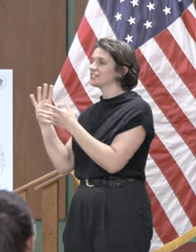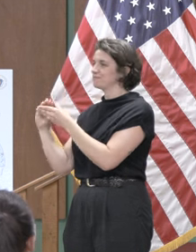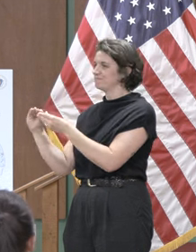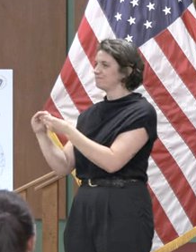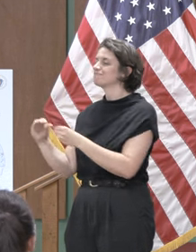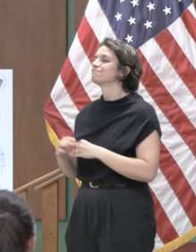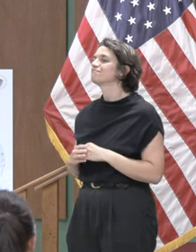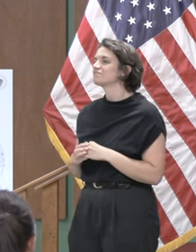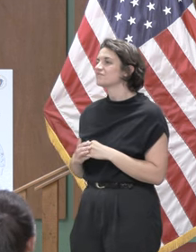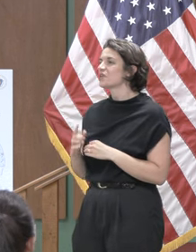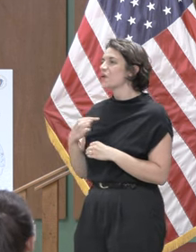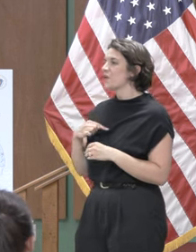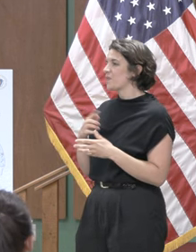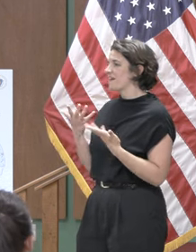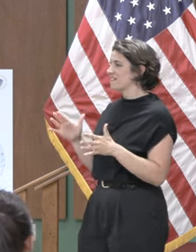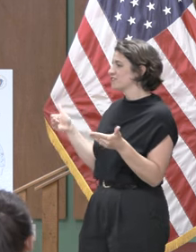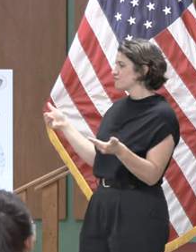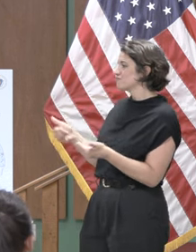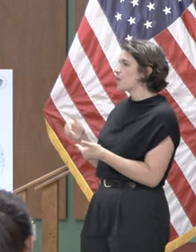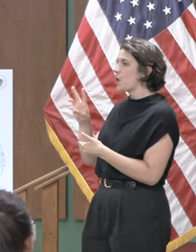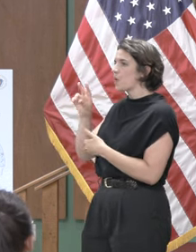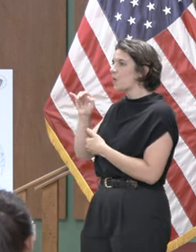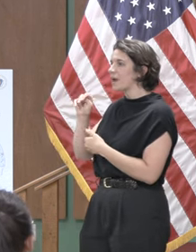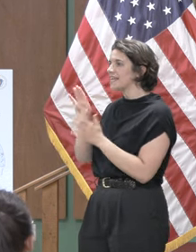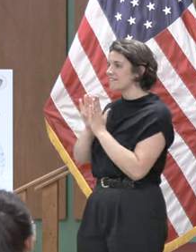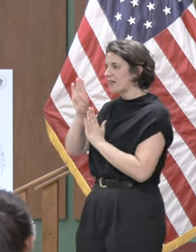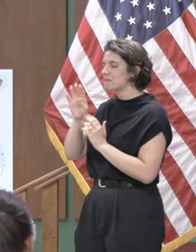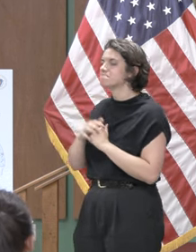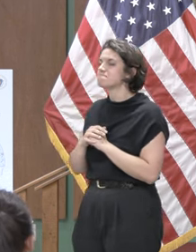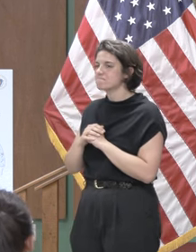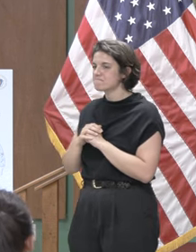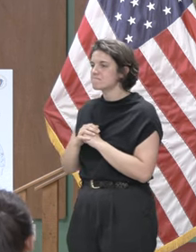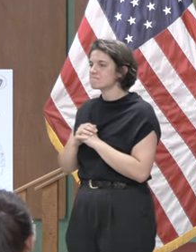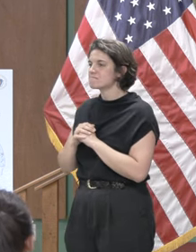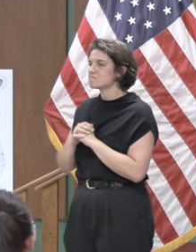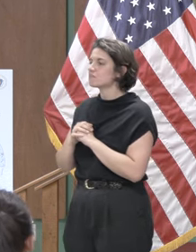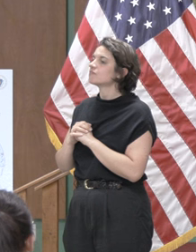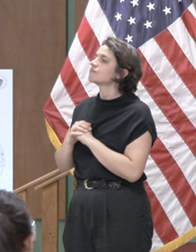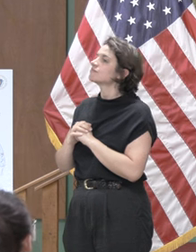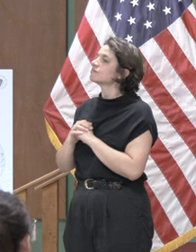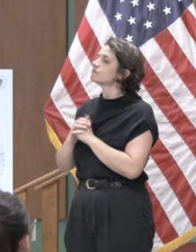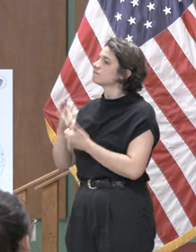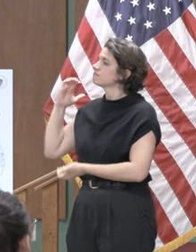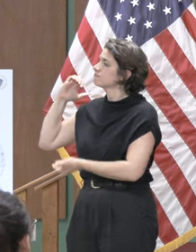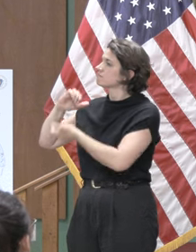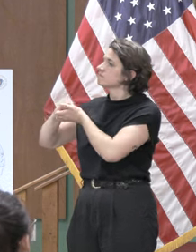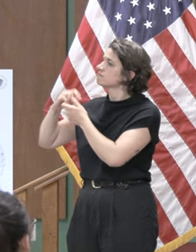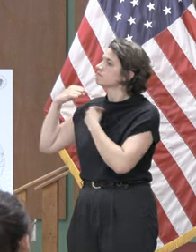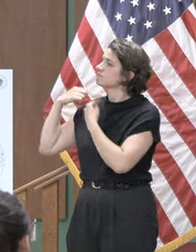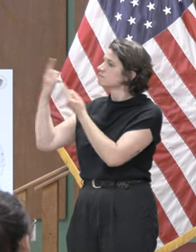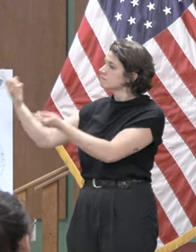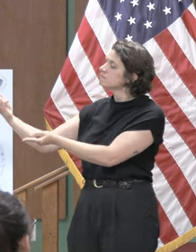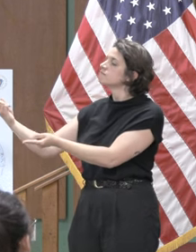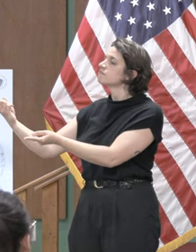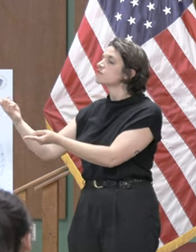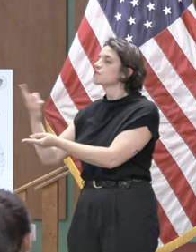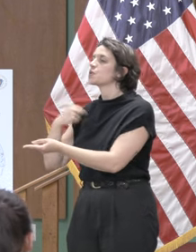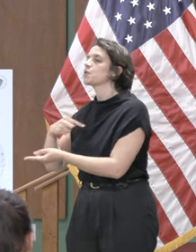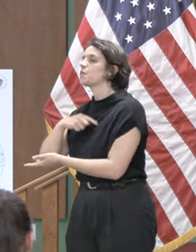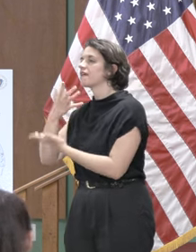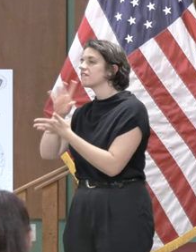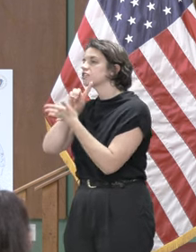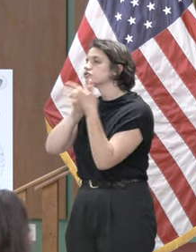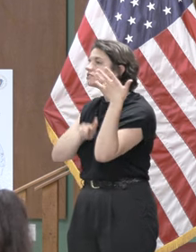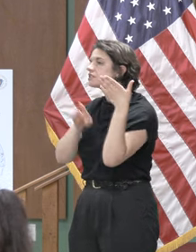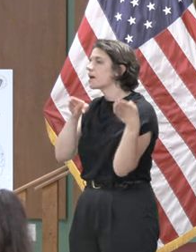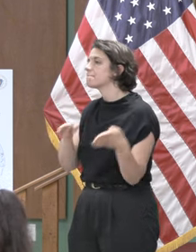to wind development by my friend david and together over the last two years we have designed the